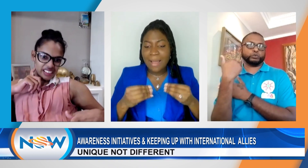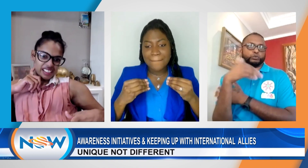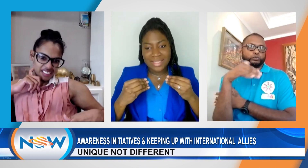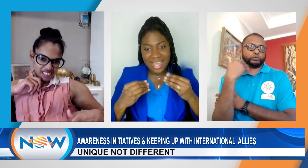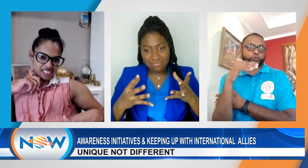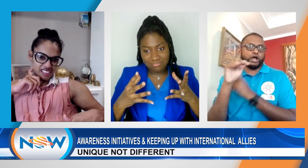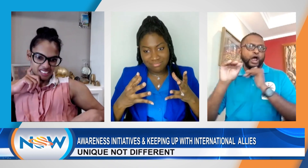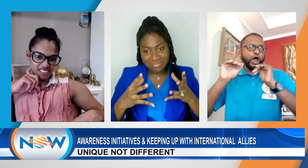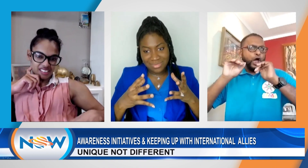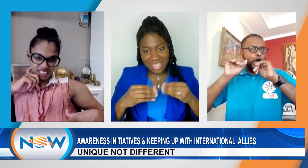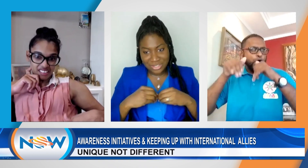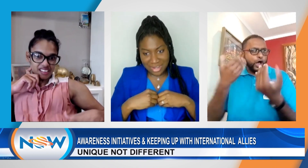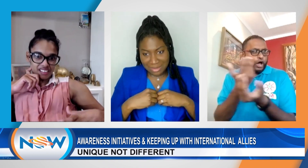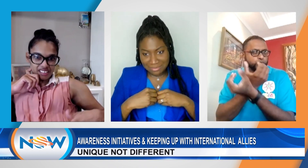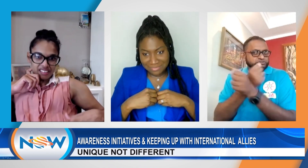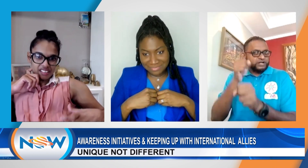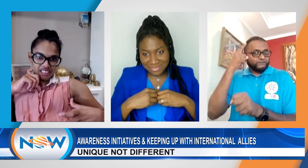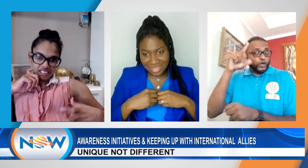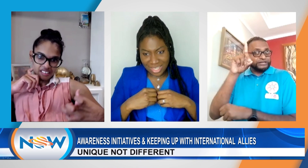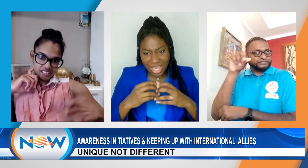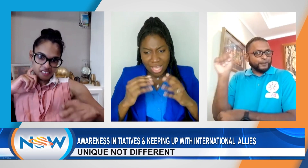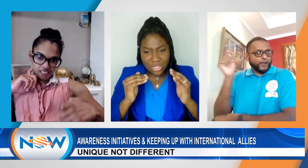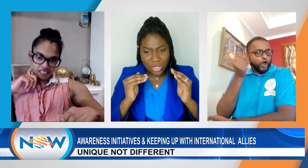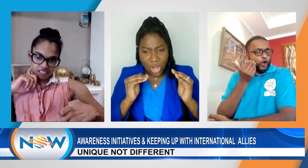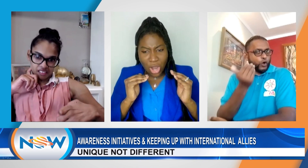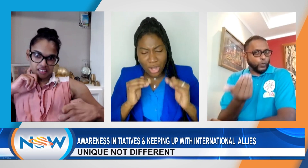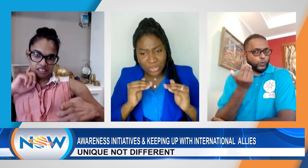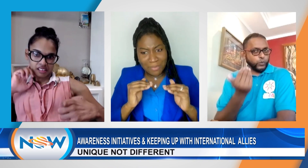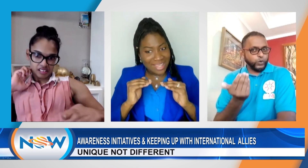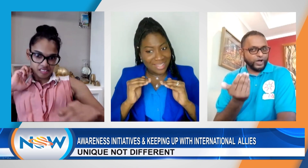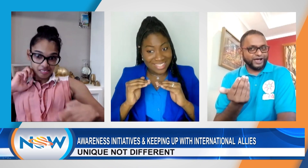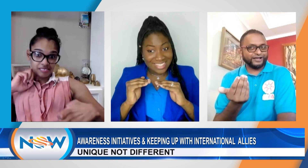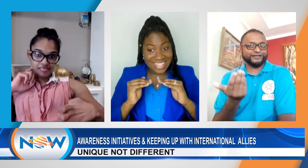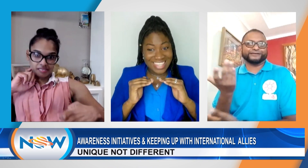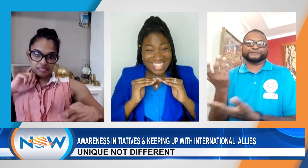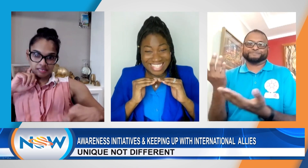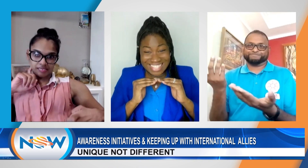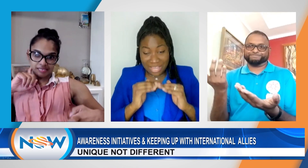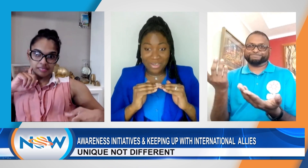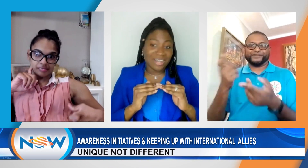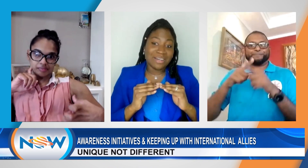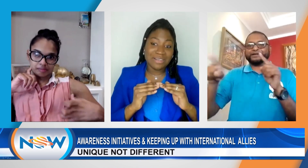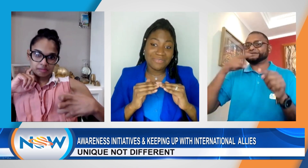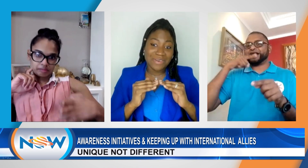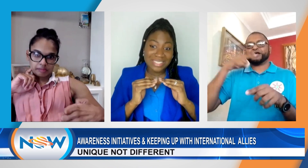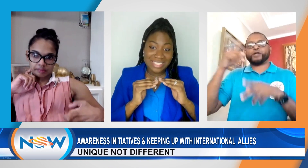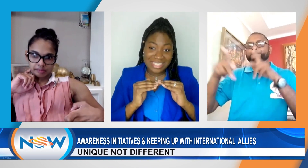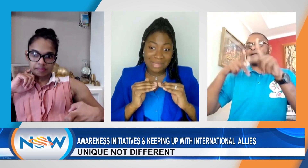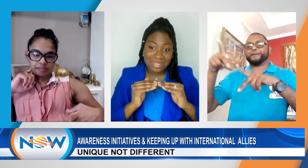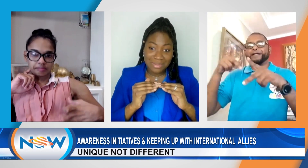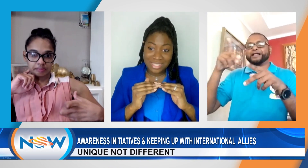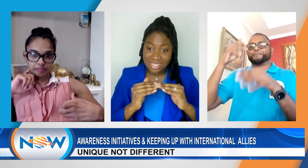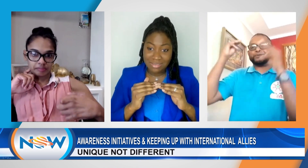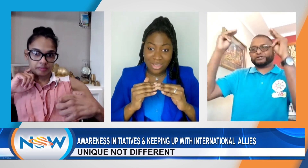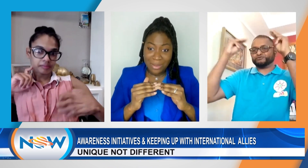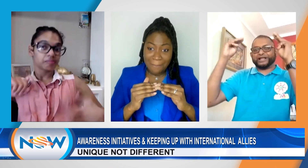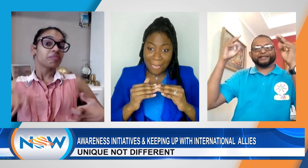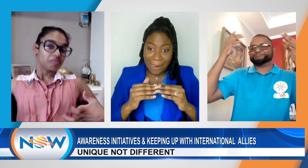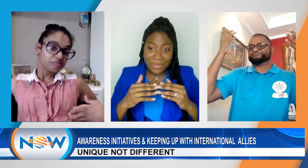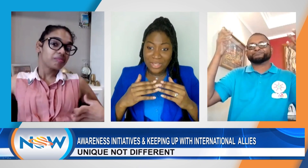But then, there's crime. How do you make it safer, a disabled person? And,